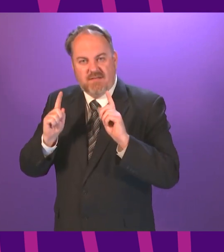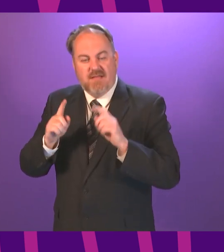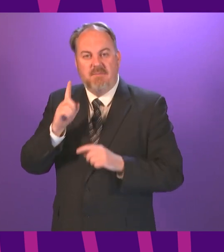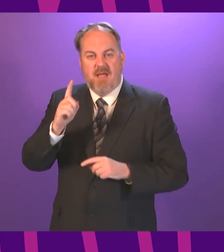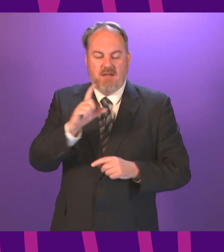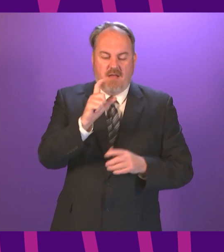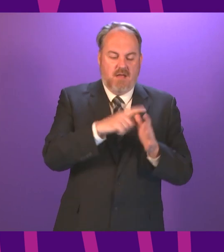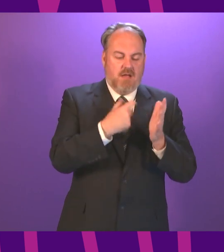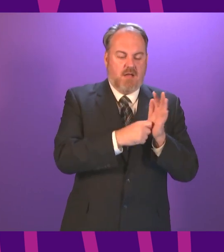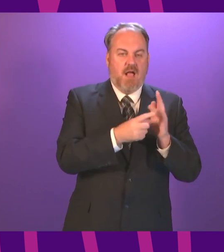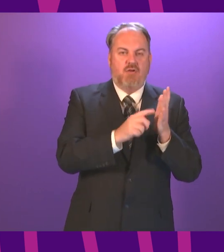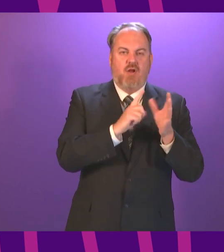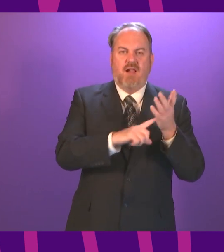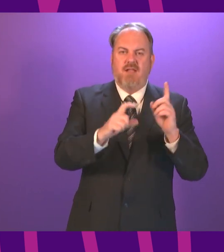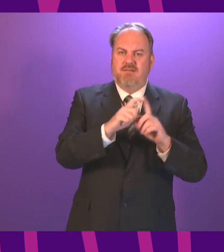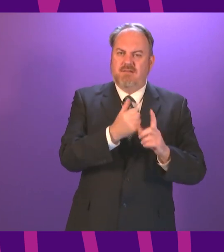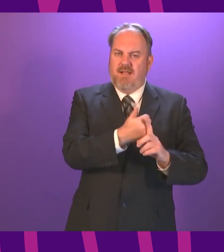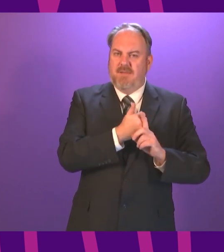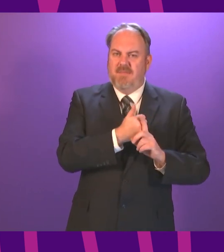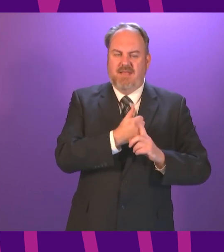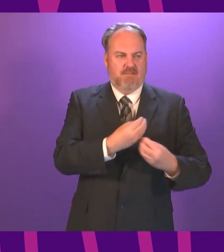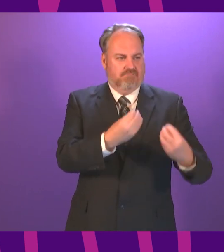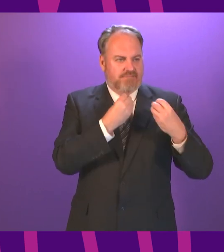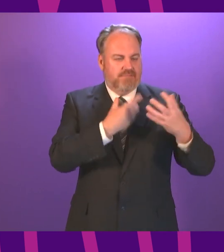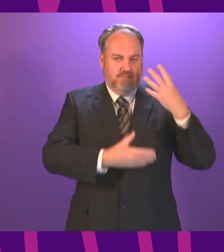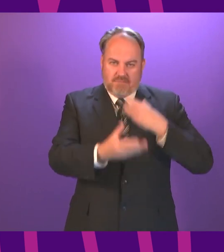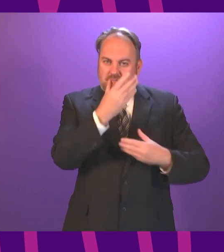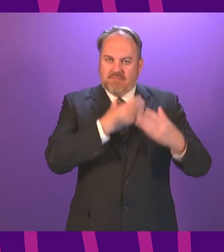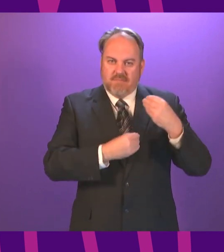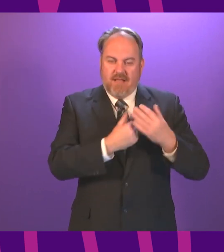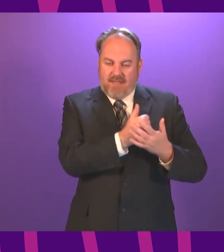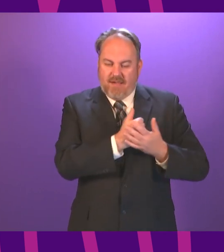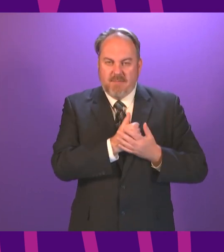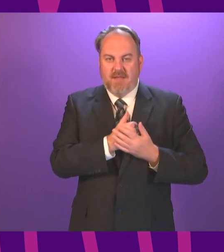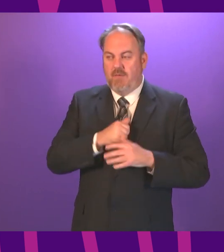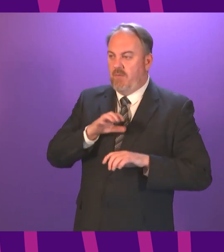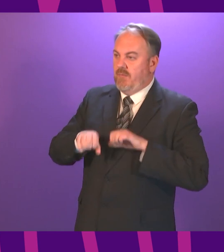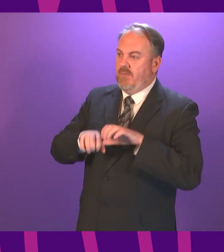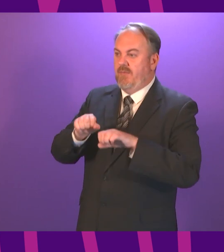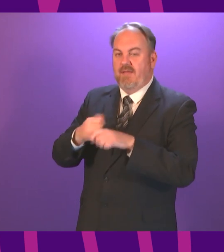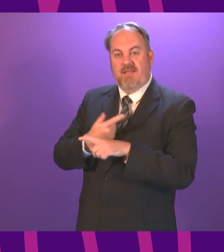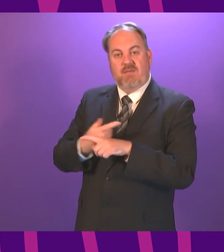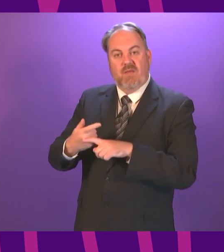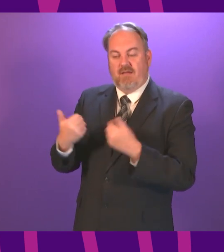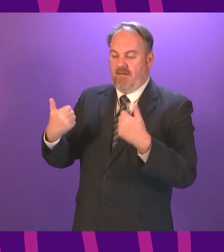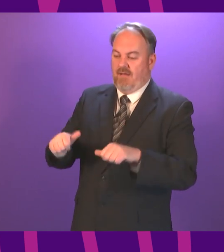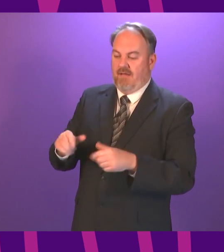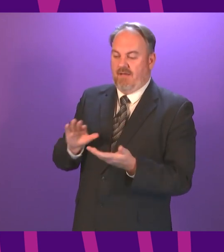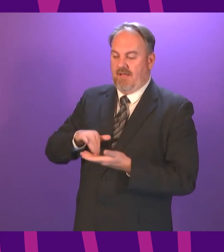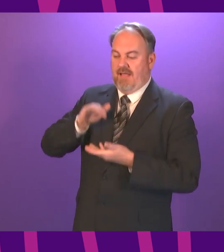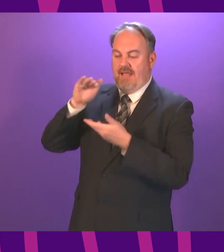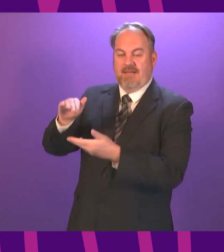start my career, but also begin my educational journey, which ultimately led me to this week handing in my PhD thesis.